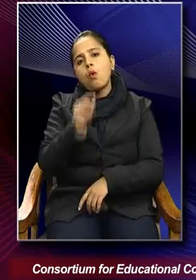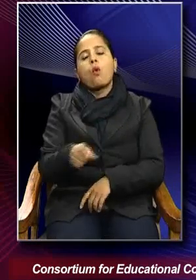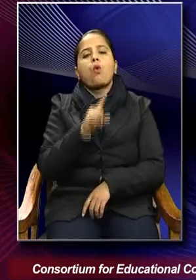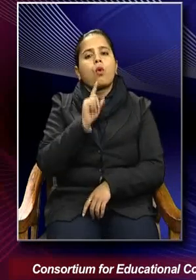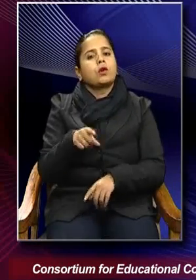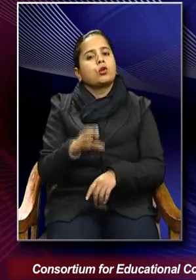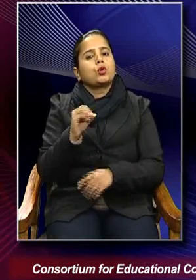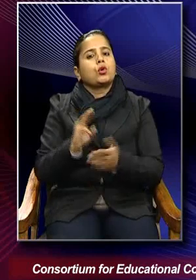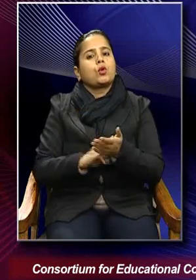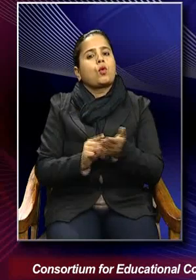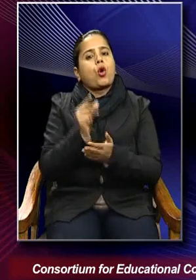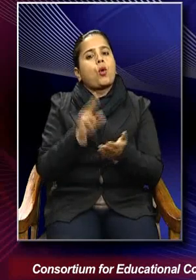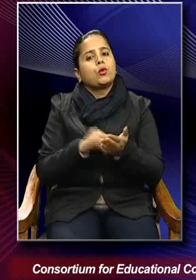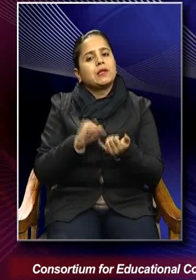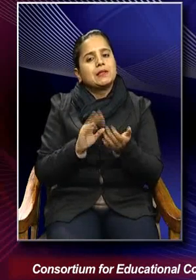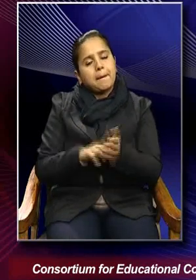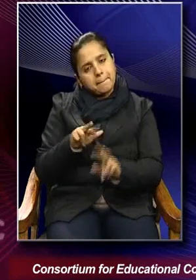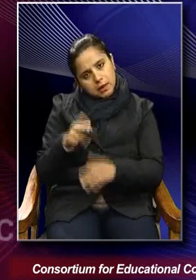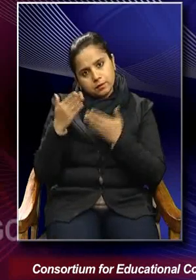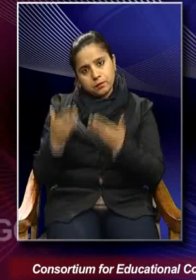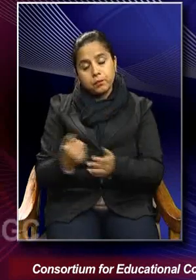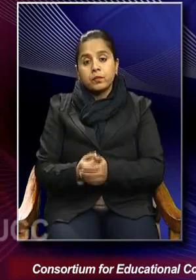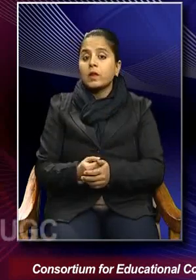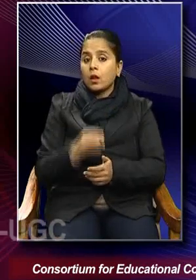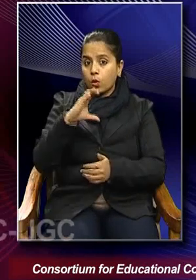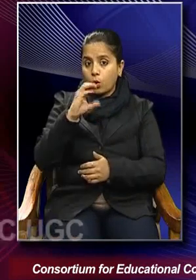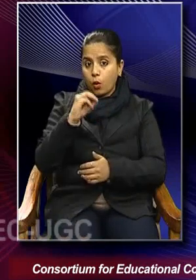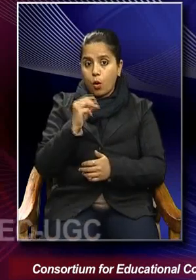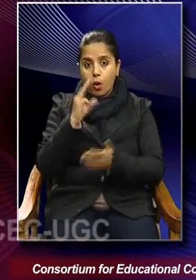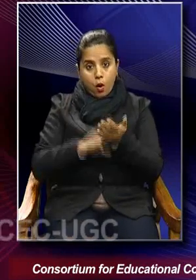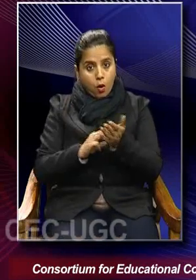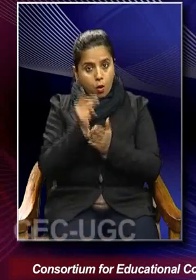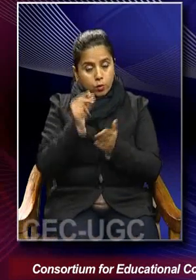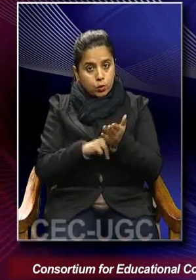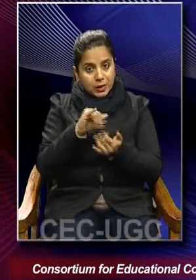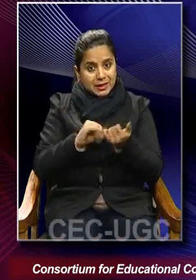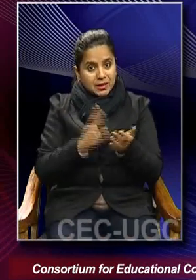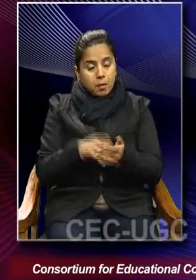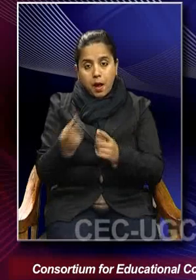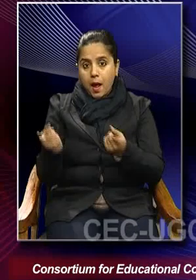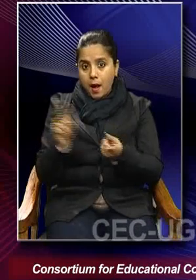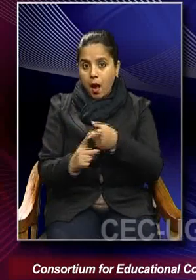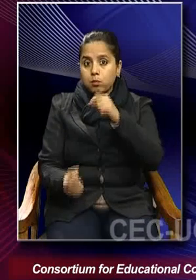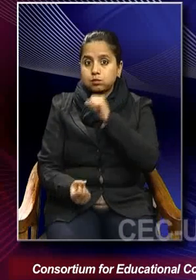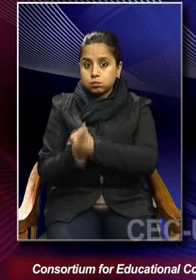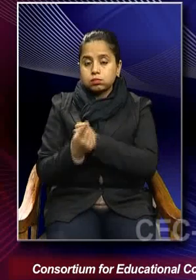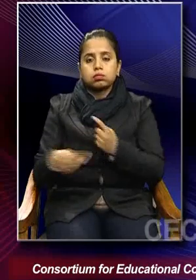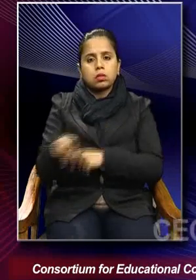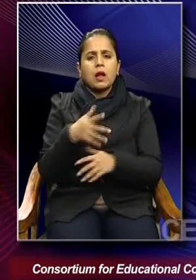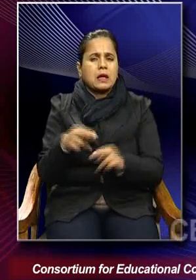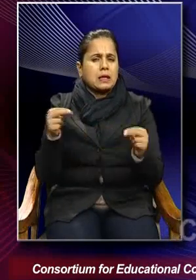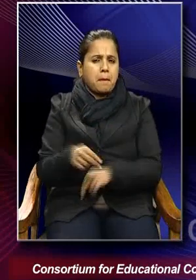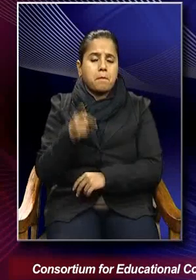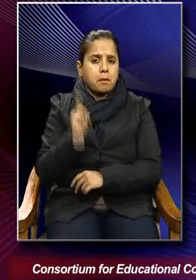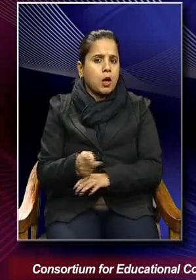communism actually meant, and when communism arrives, then, uh, there would be no necessity